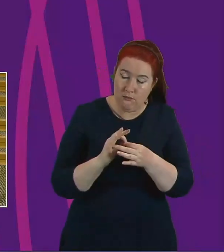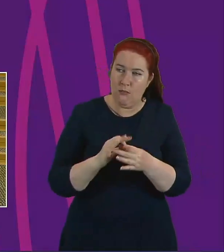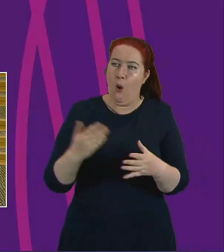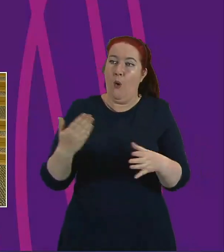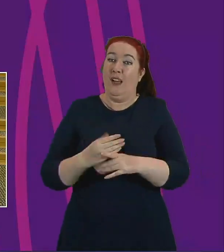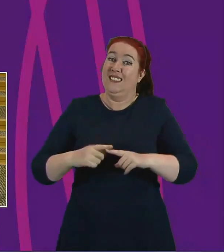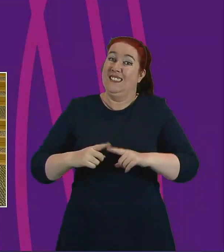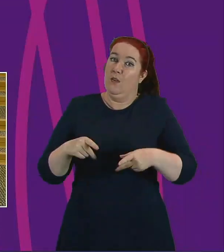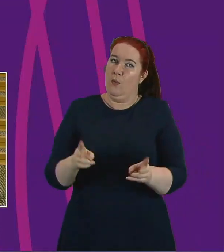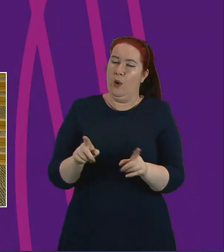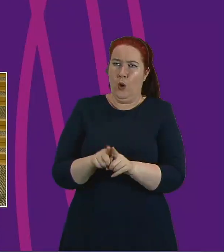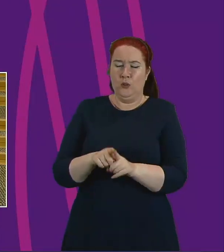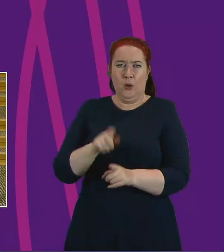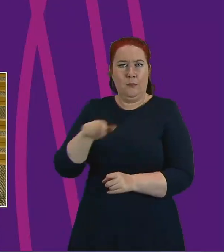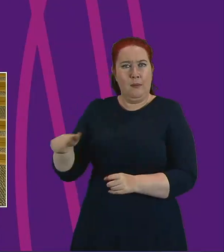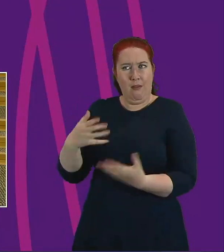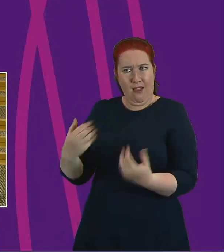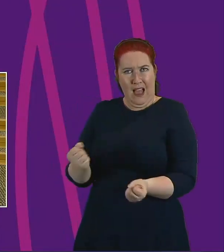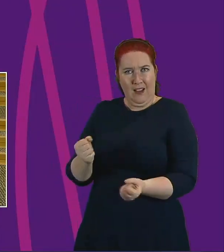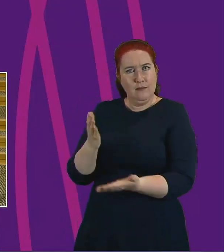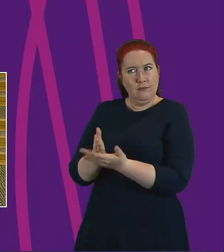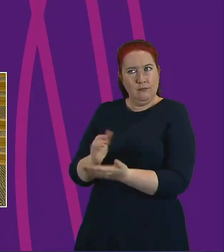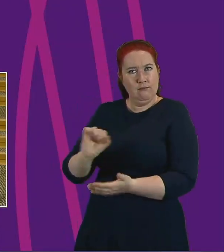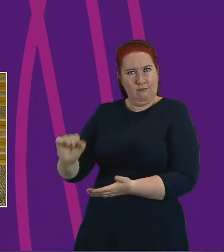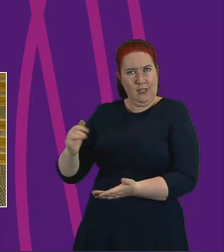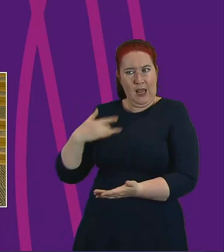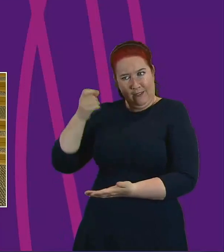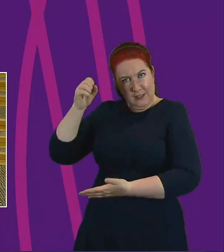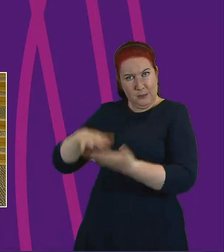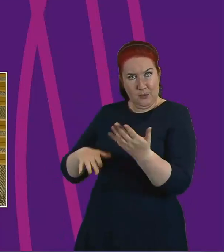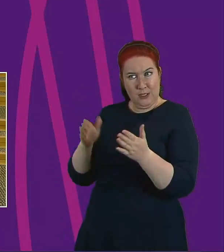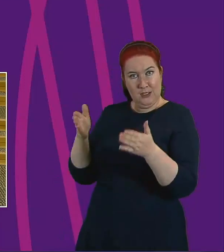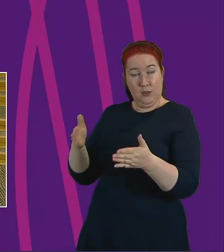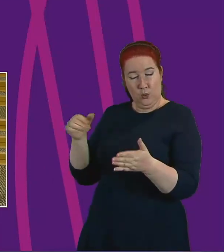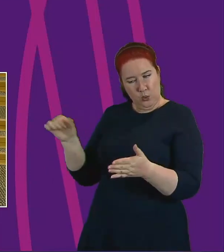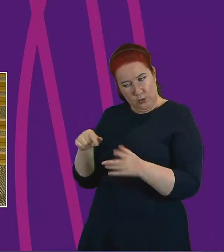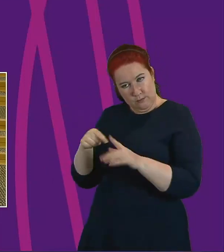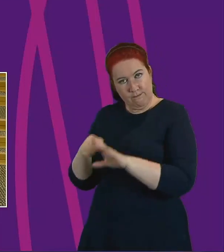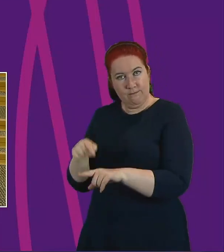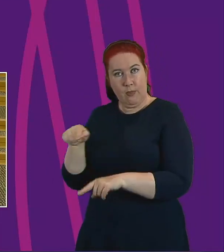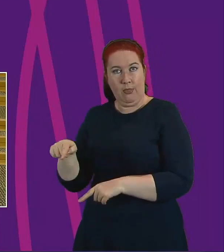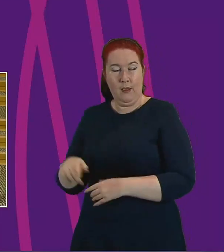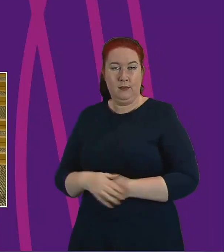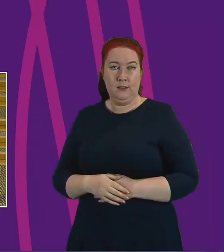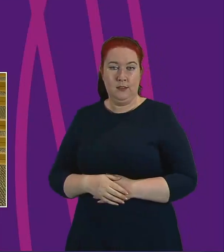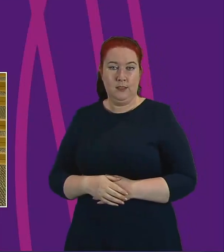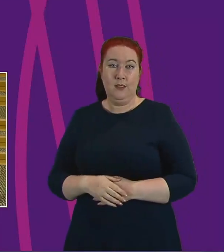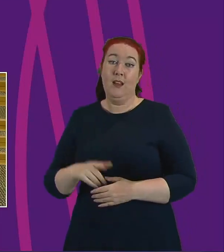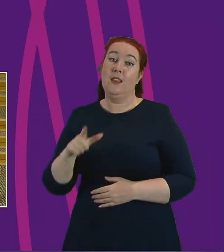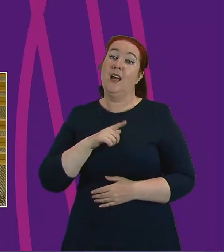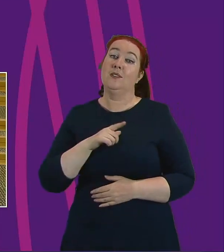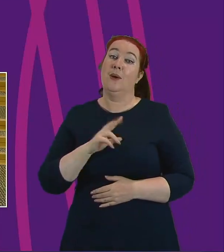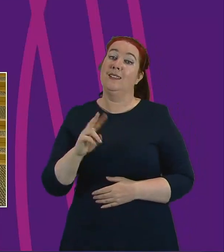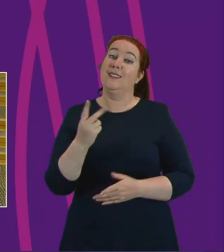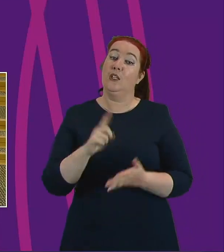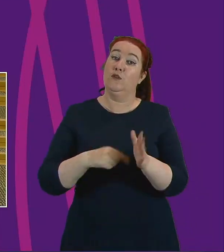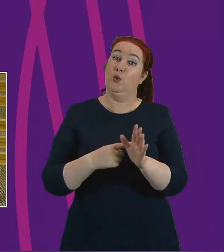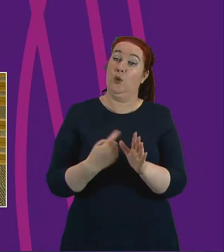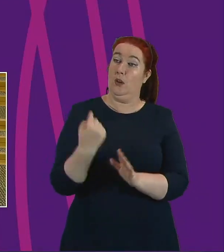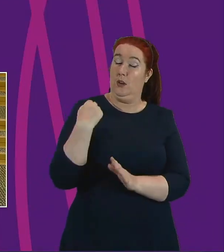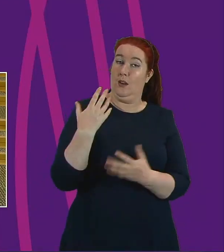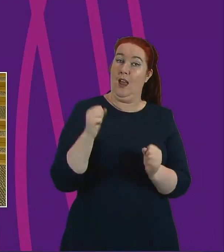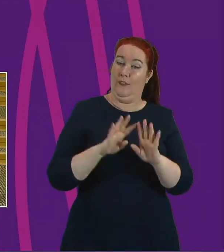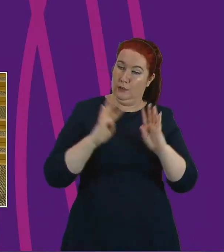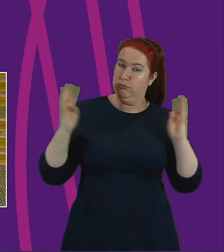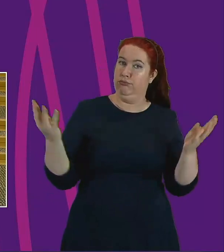experience can hold a mirror up to our actions has never been more important. And that is why on the 2nd of June we convened an initial round